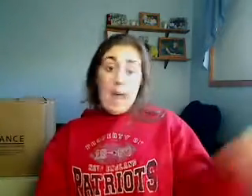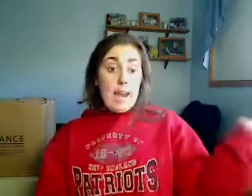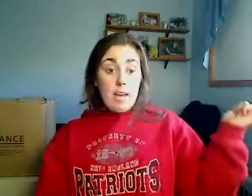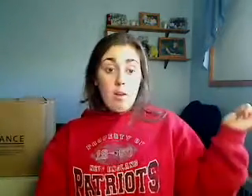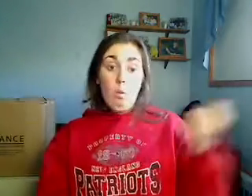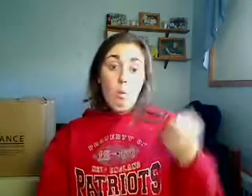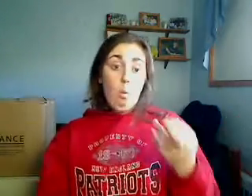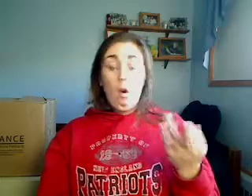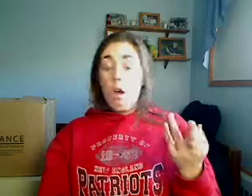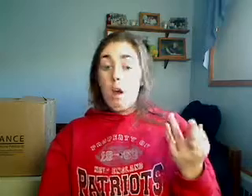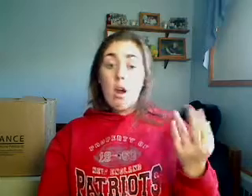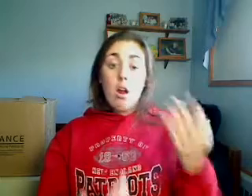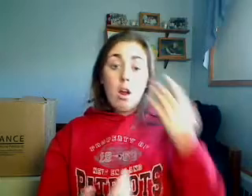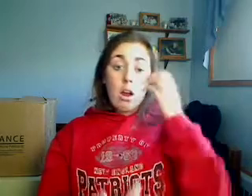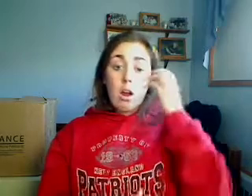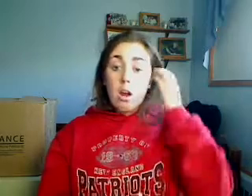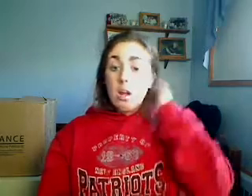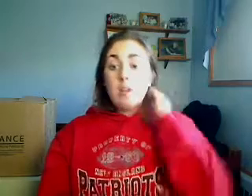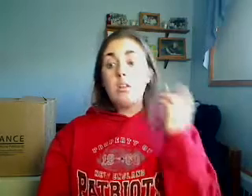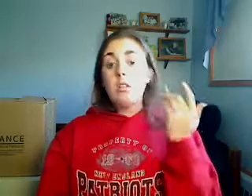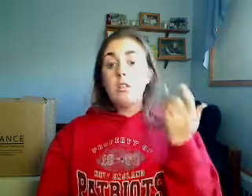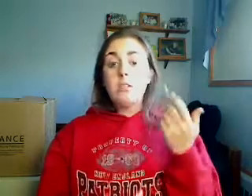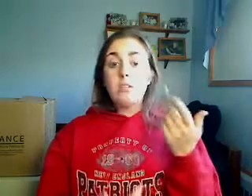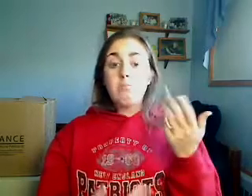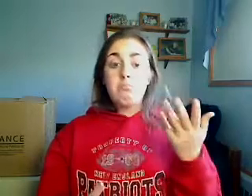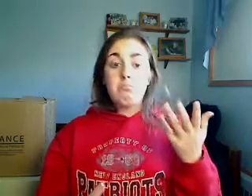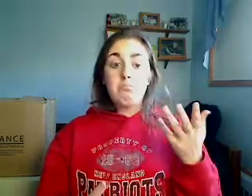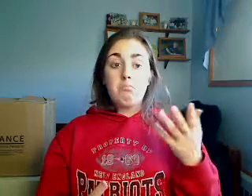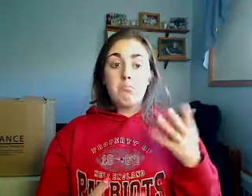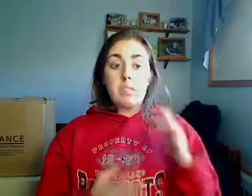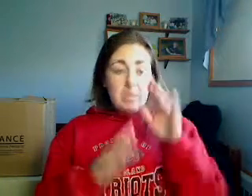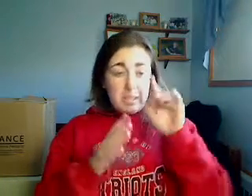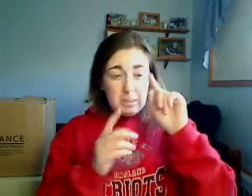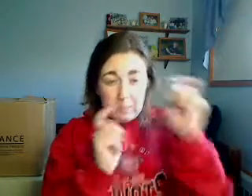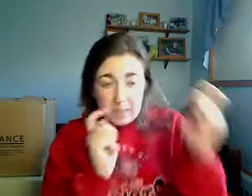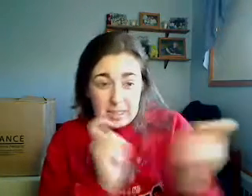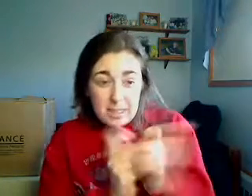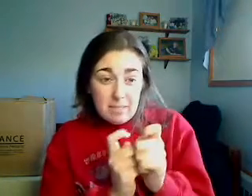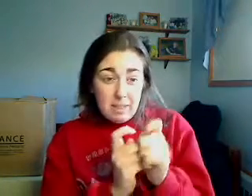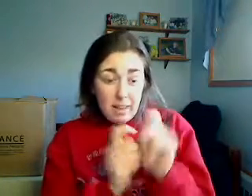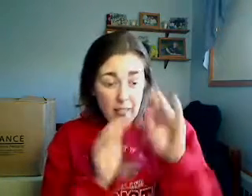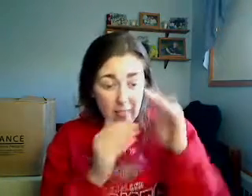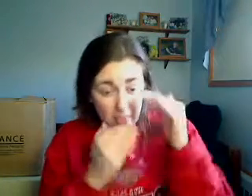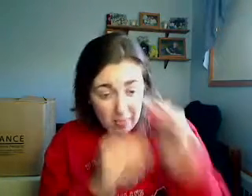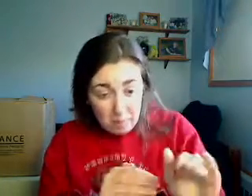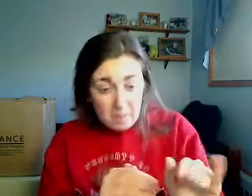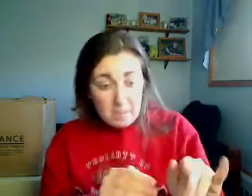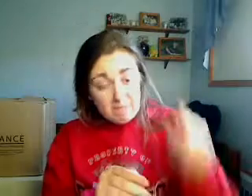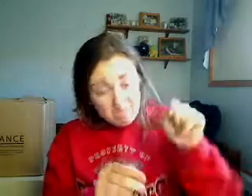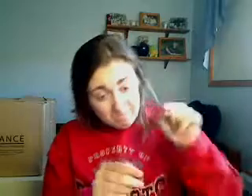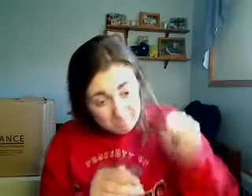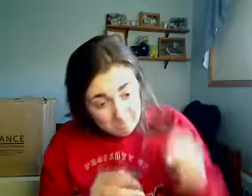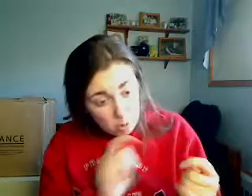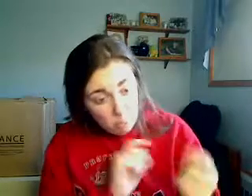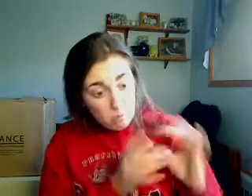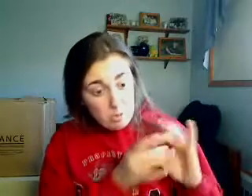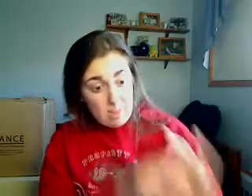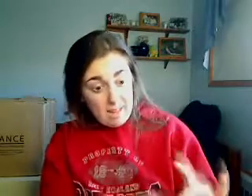I hope that was one of the five minutes. That was one of the five minute ones. And so, yeah, there are definitely ground rules. Yes, there are.